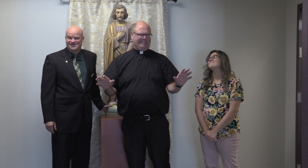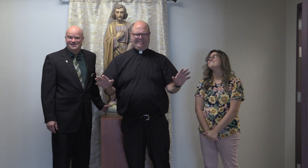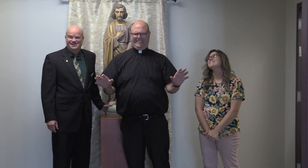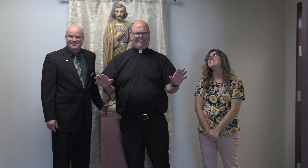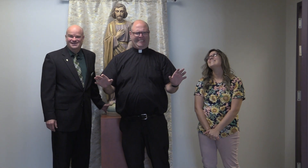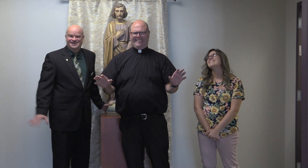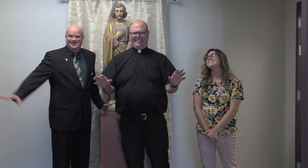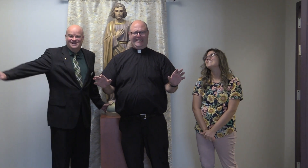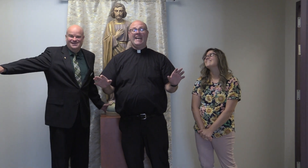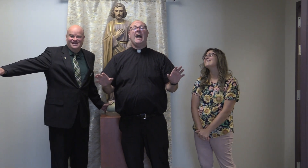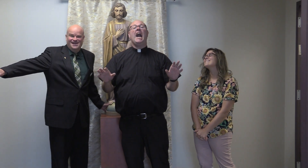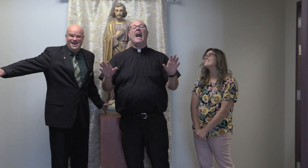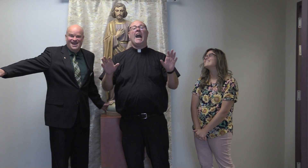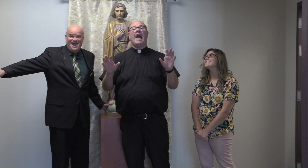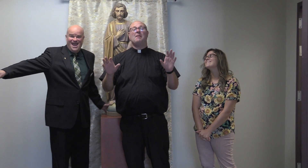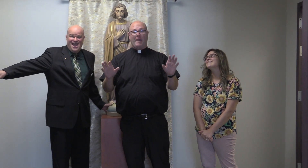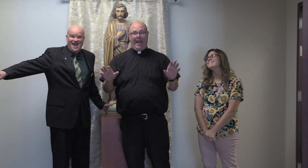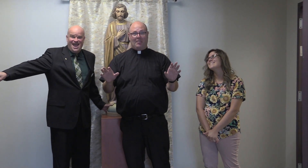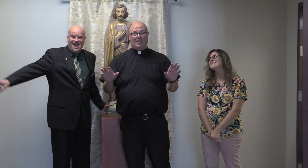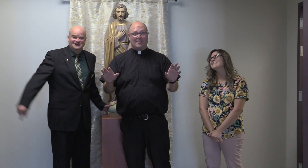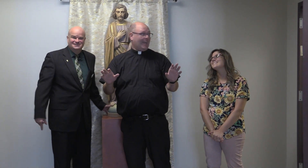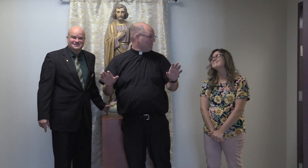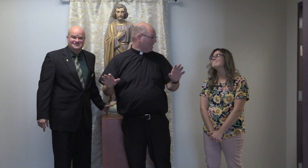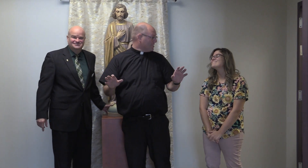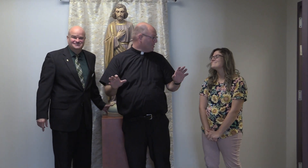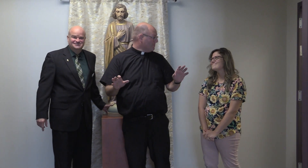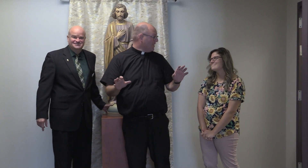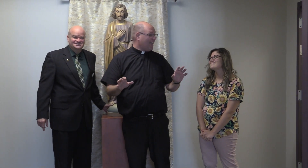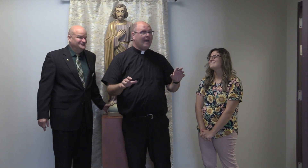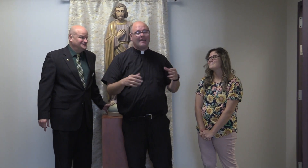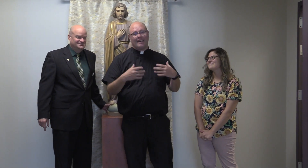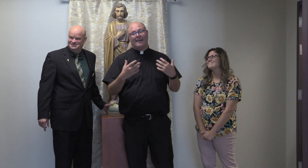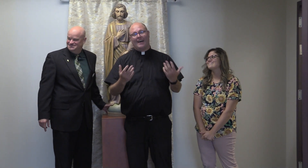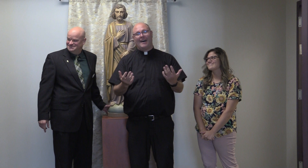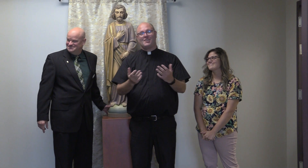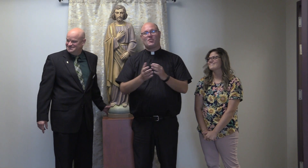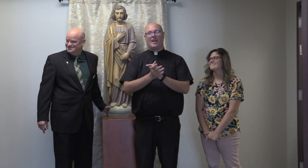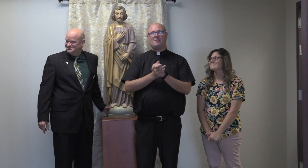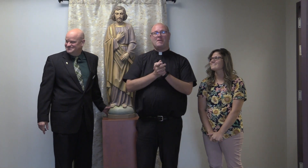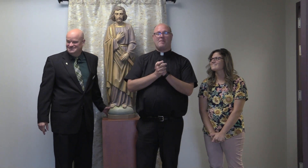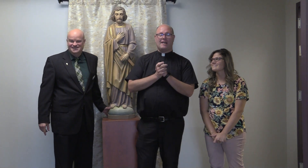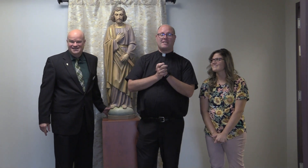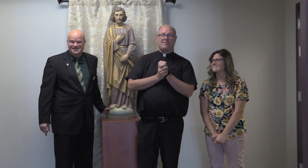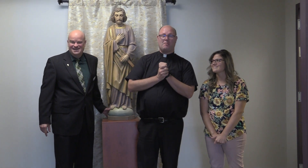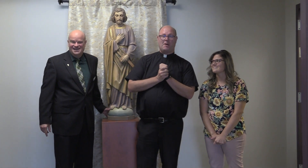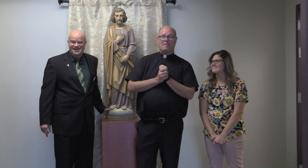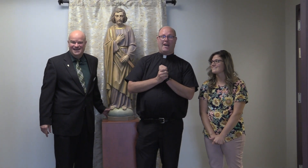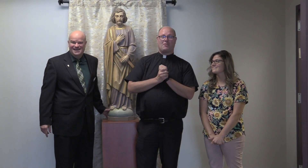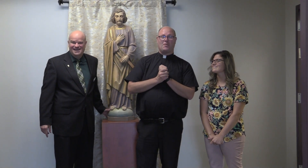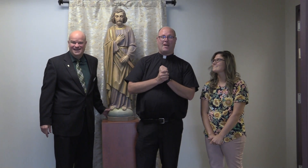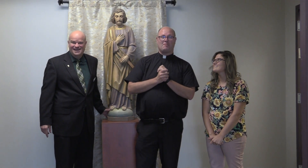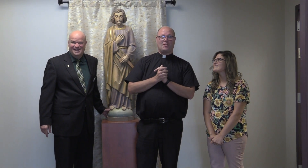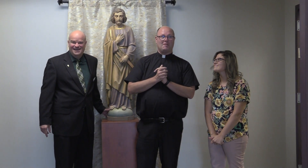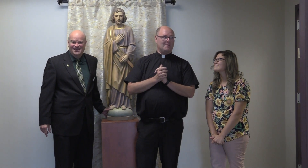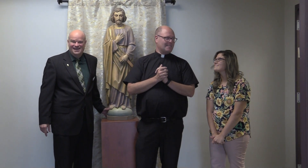math. God bless her. And I try to be positive about math when I'm around Mrs.